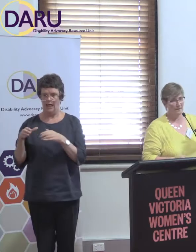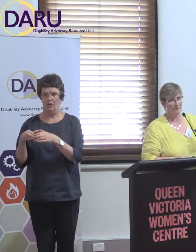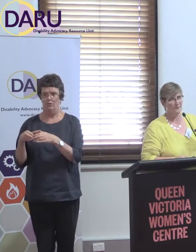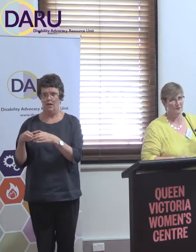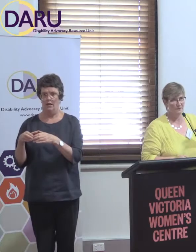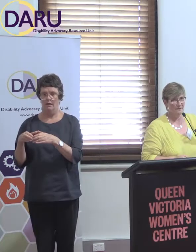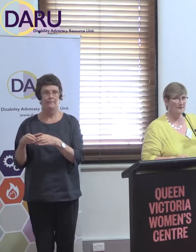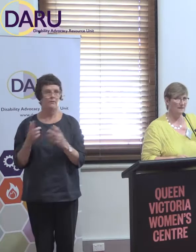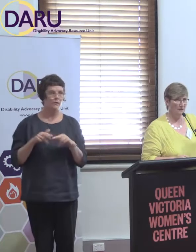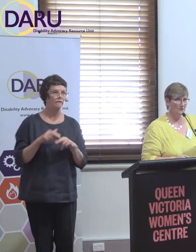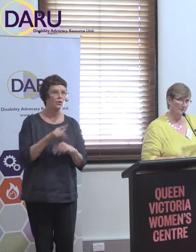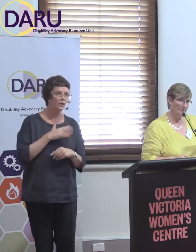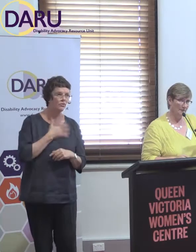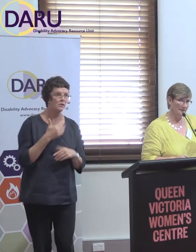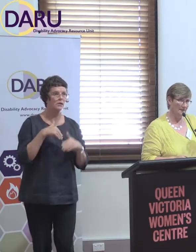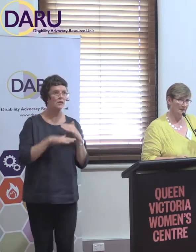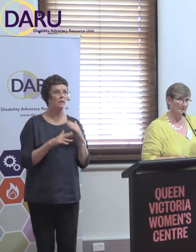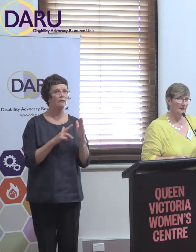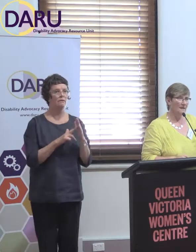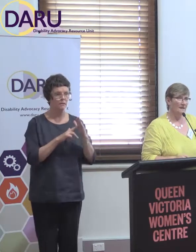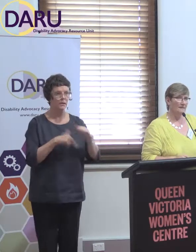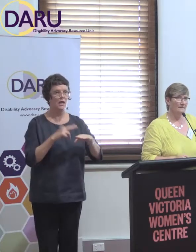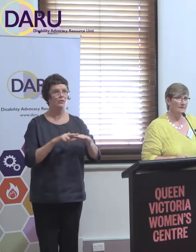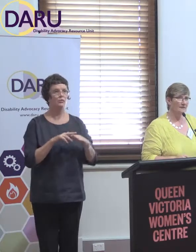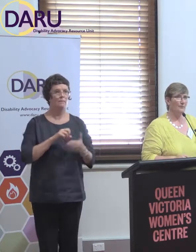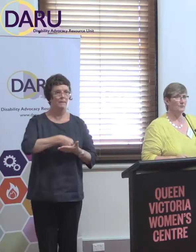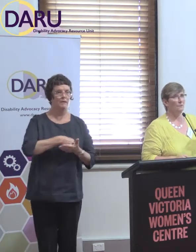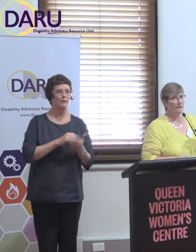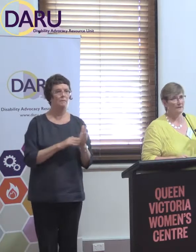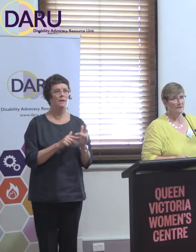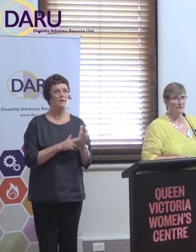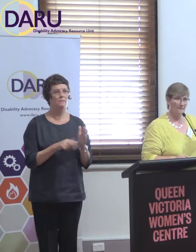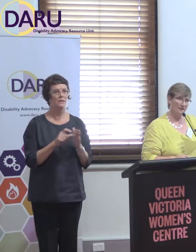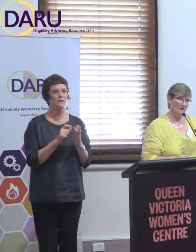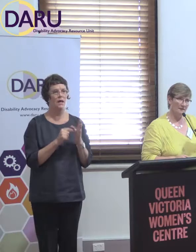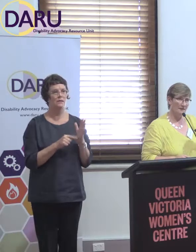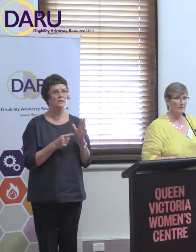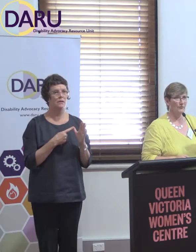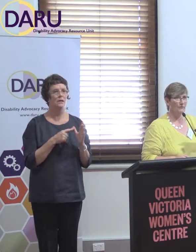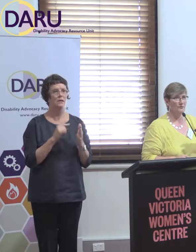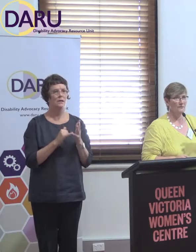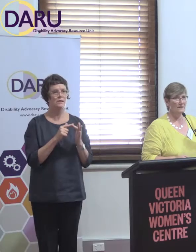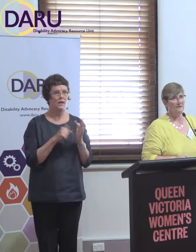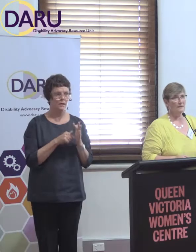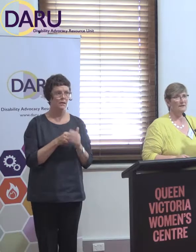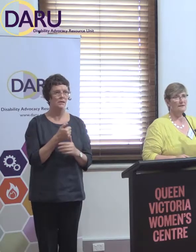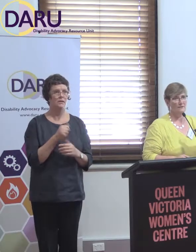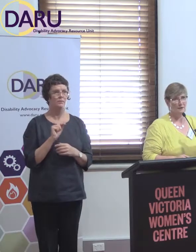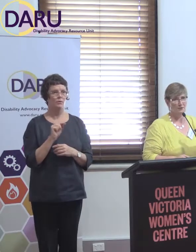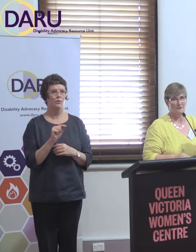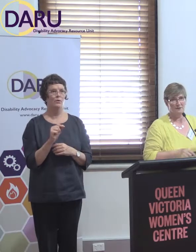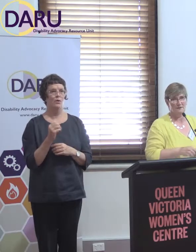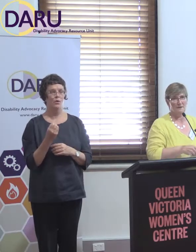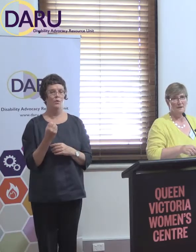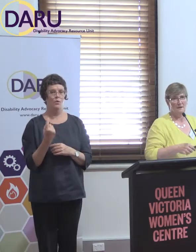For anybody who's interested, it's in the National Minimum Data Set. 6.01 is advocacy. 6.02 is advocacy and